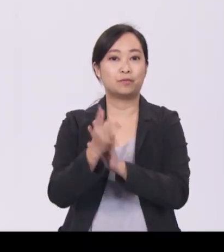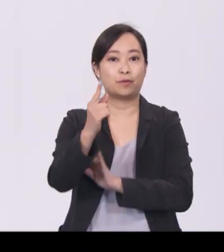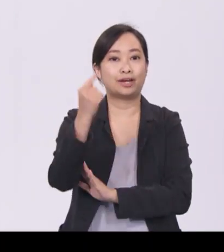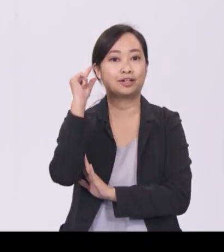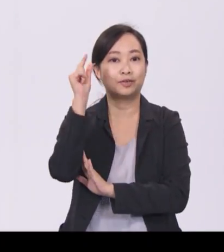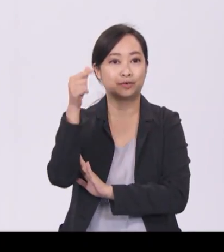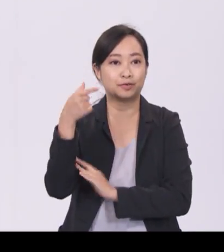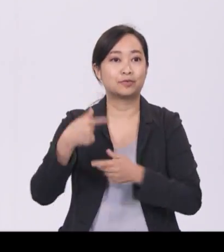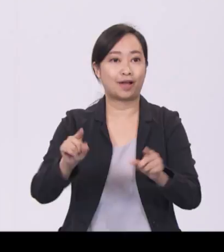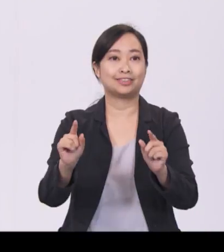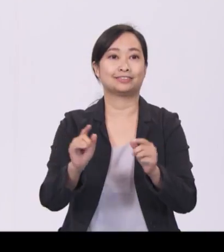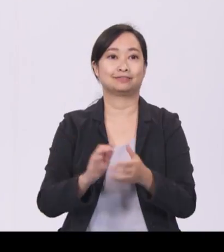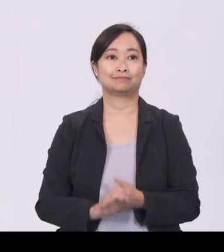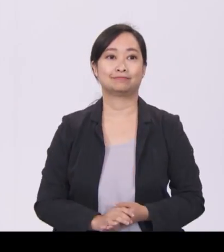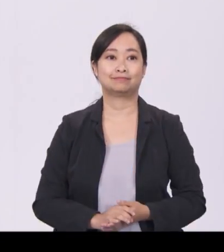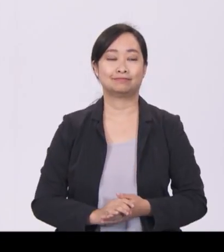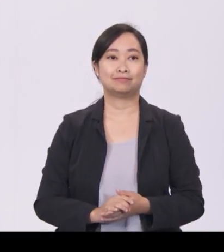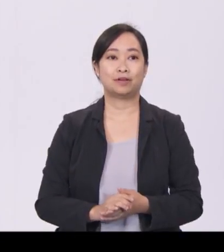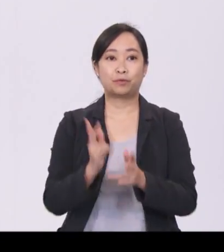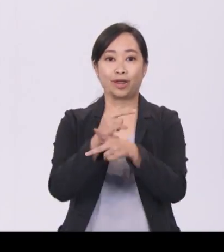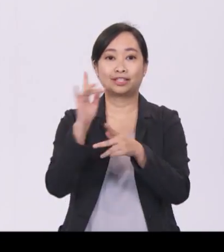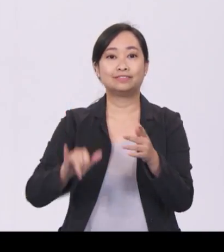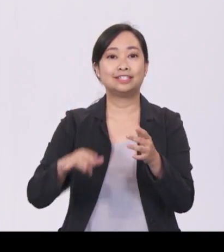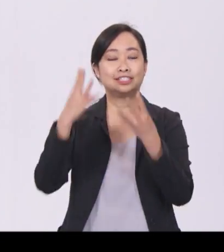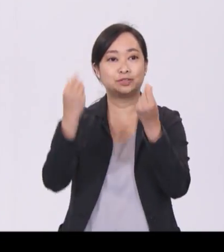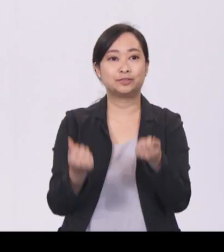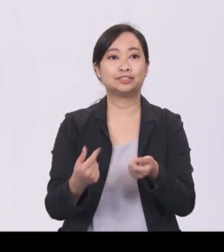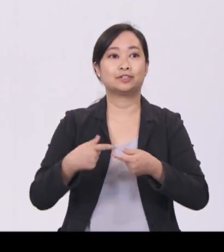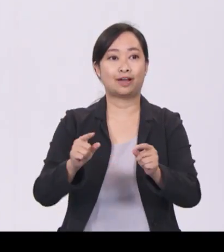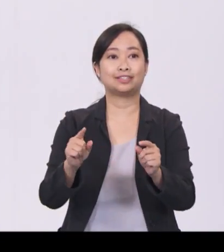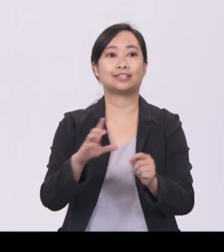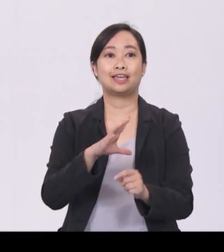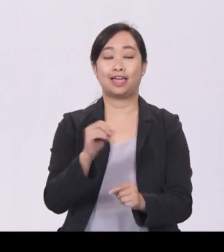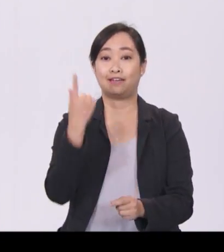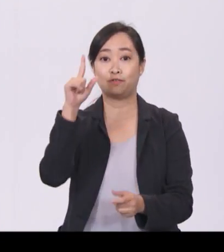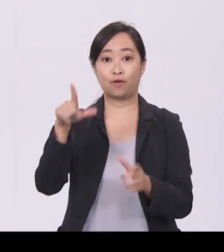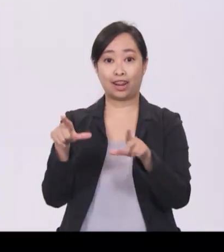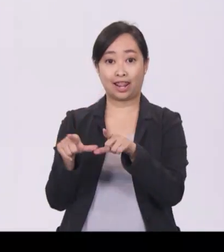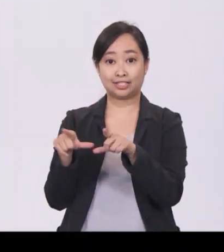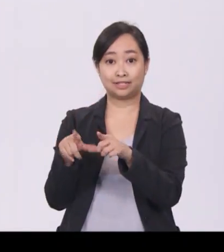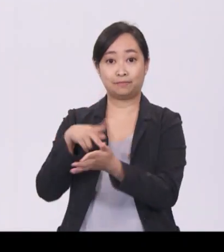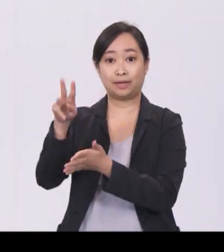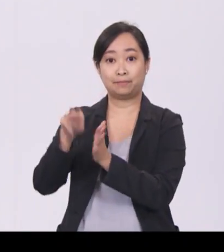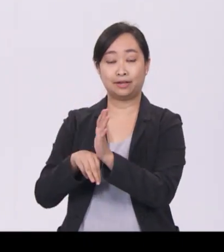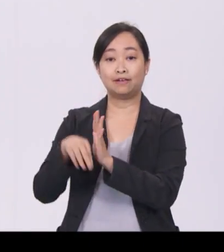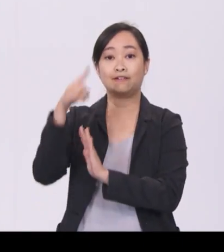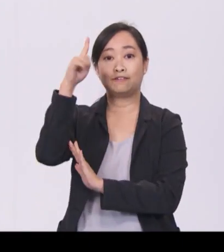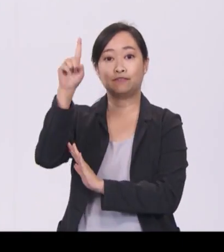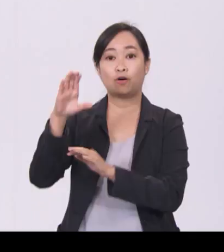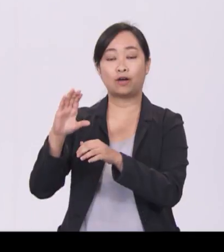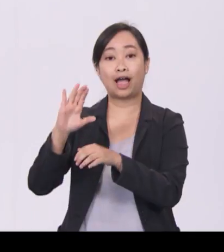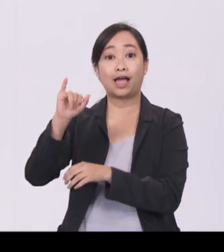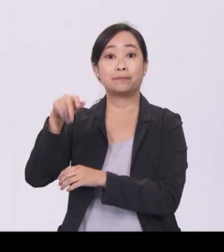In addition, I will raise a tax deduction on licensing payments for the commercial use of intellectual property.